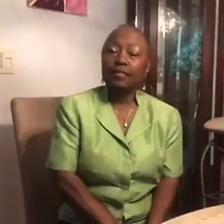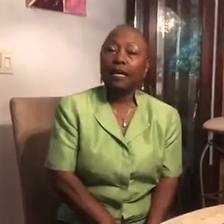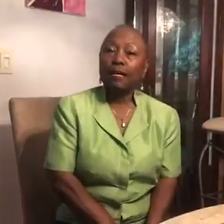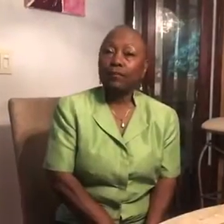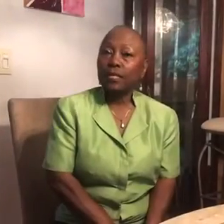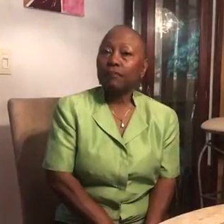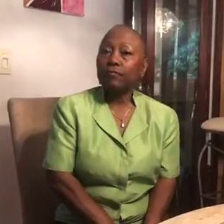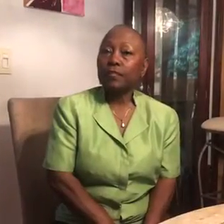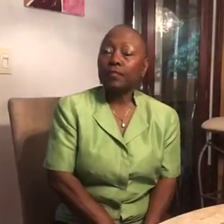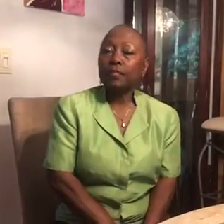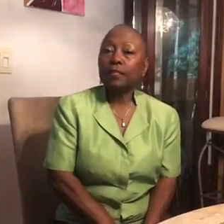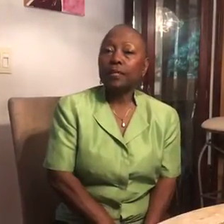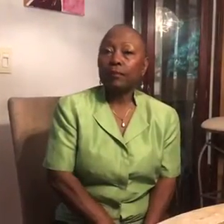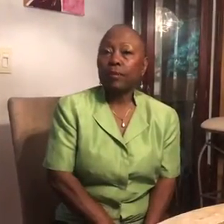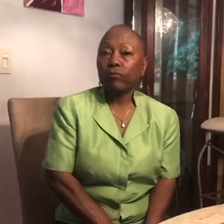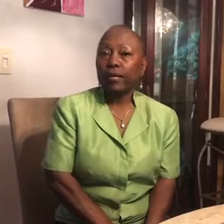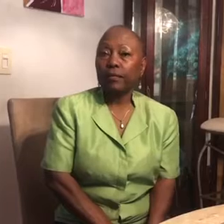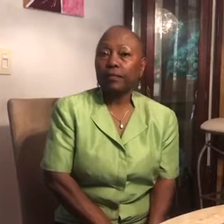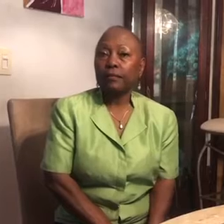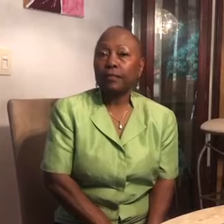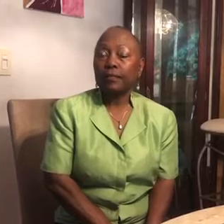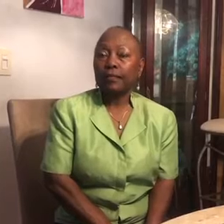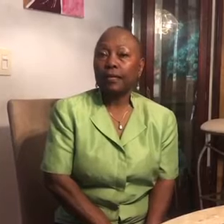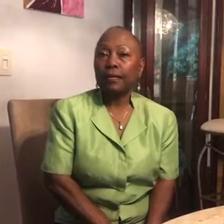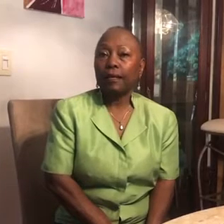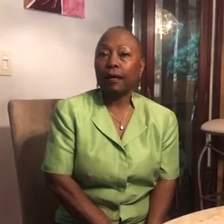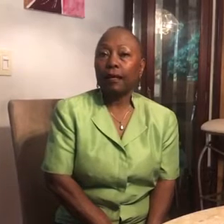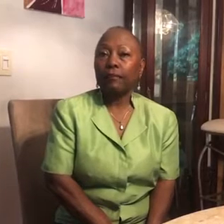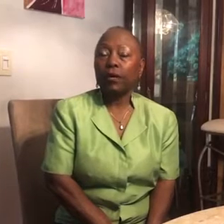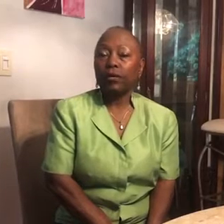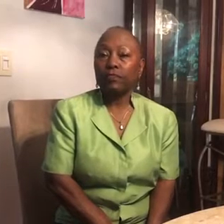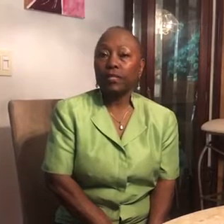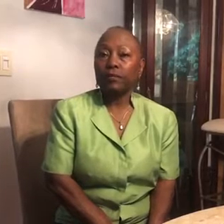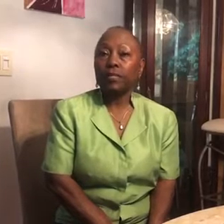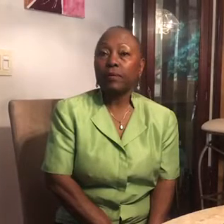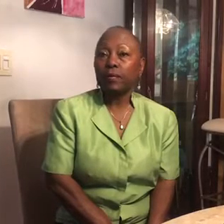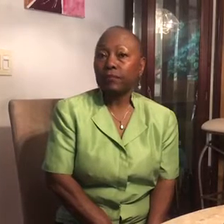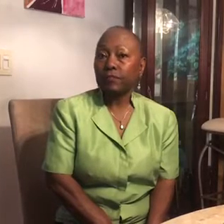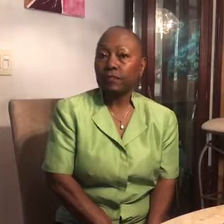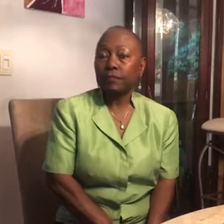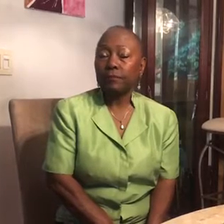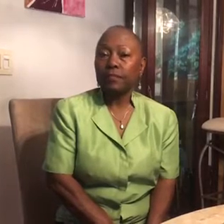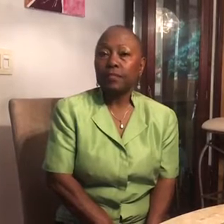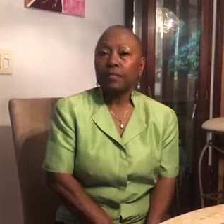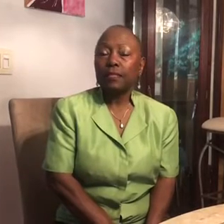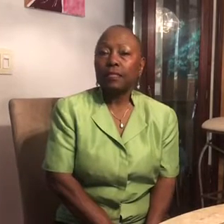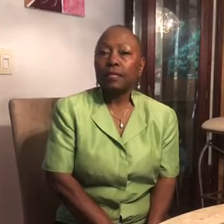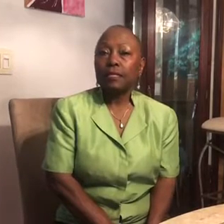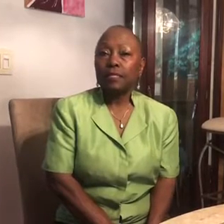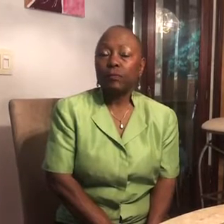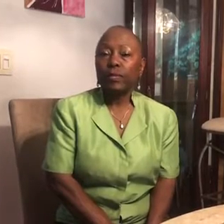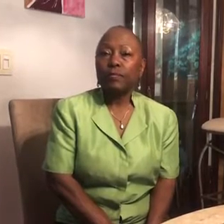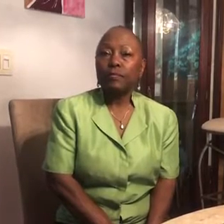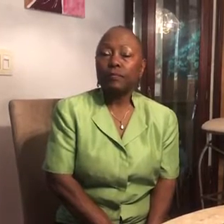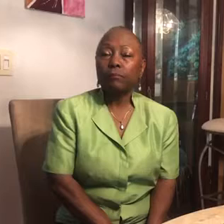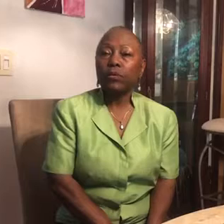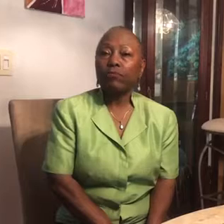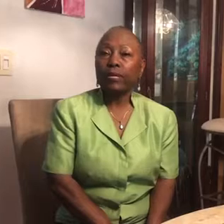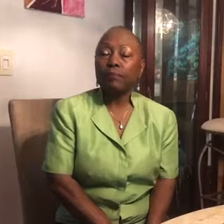I'm deaf in my right ear and I'm hard of hearing in my left ear. And the experience motivated